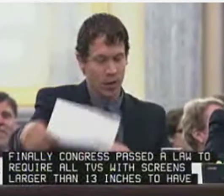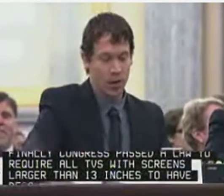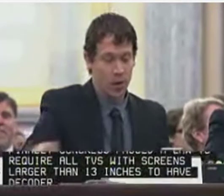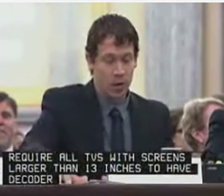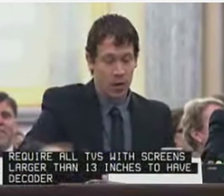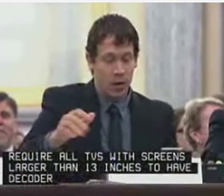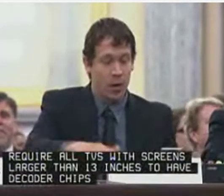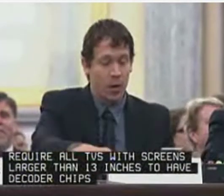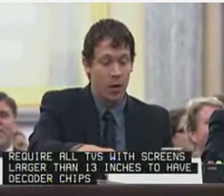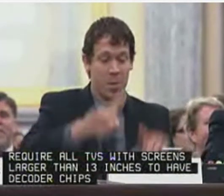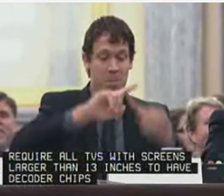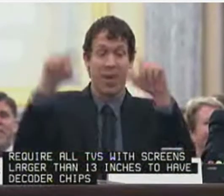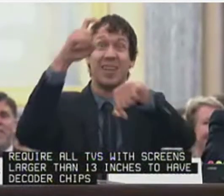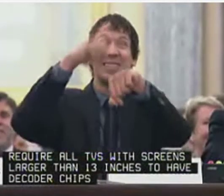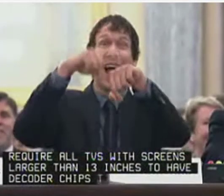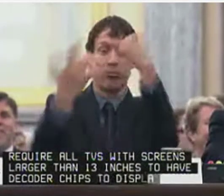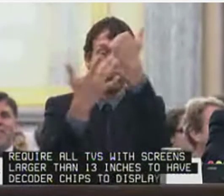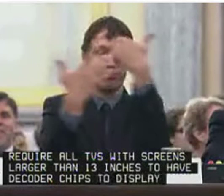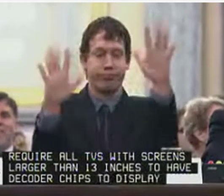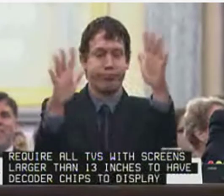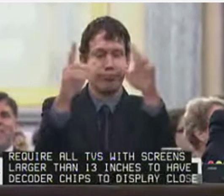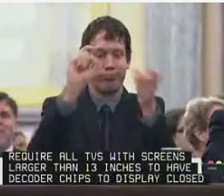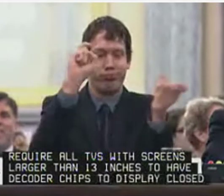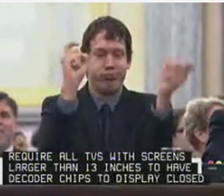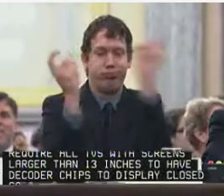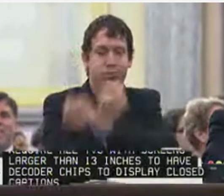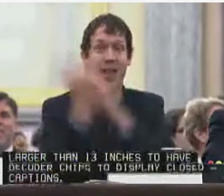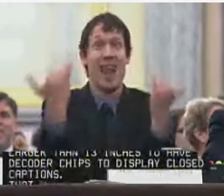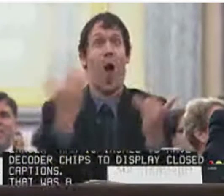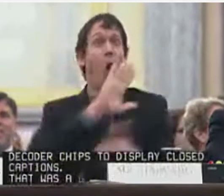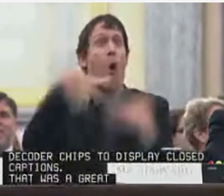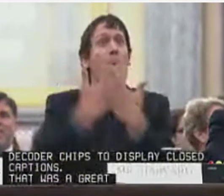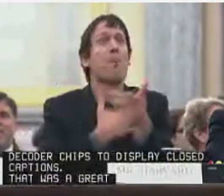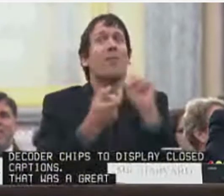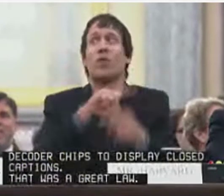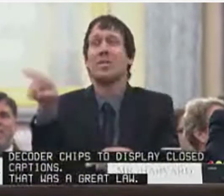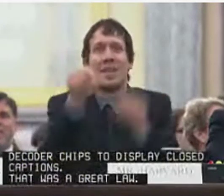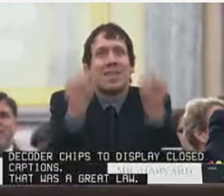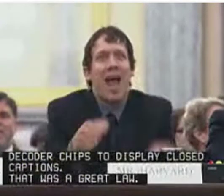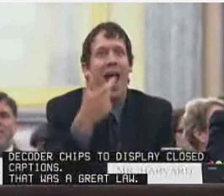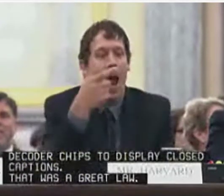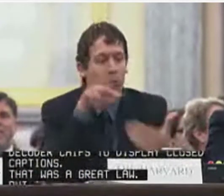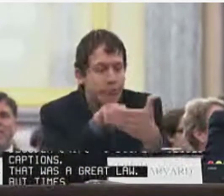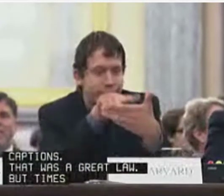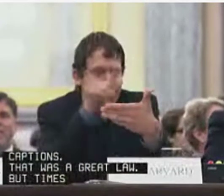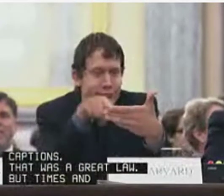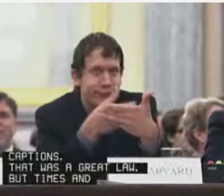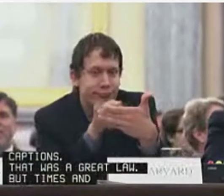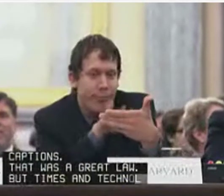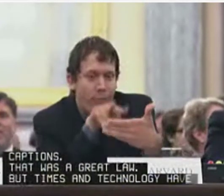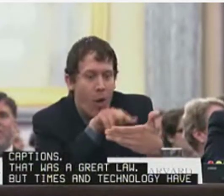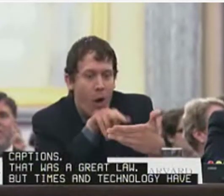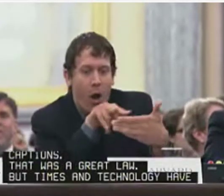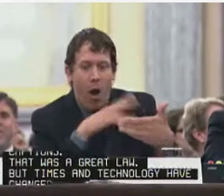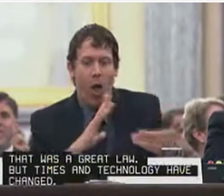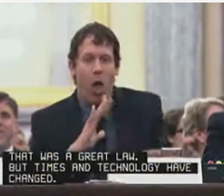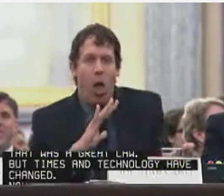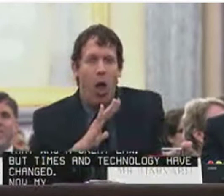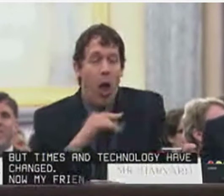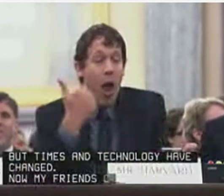That was a great law. But times and technology have changed. Now my friends can watch their favorite shows on wireless TVs,